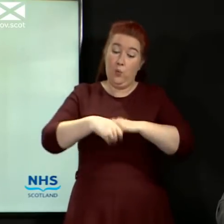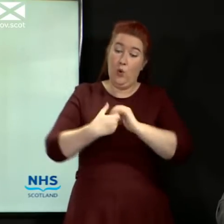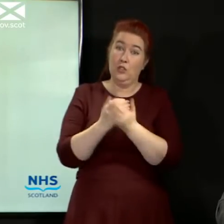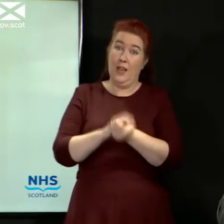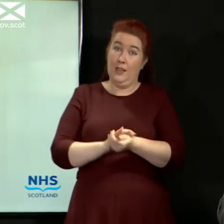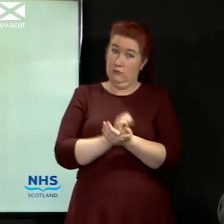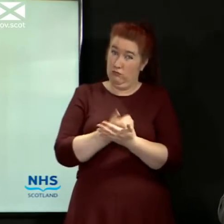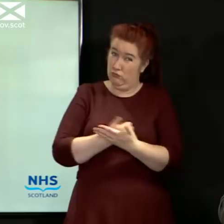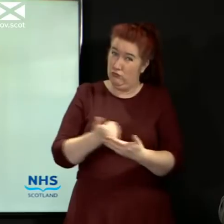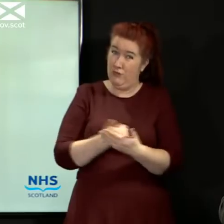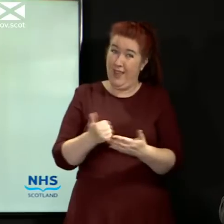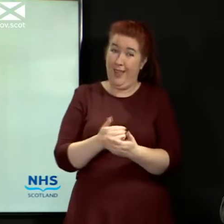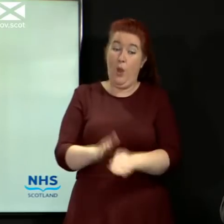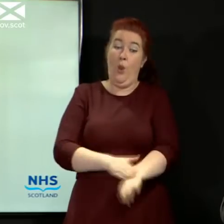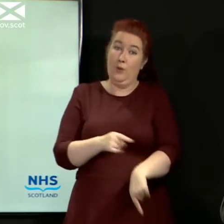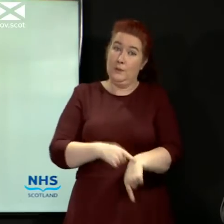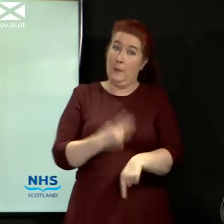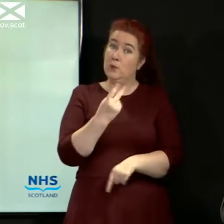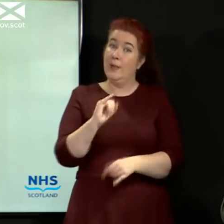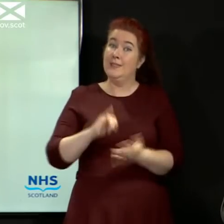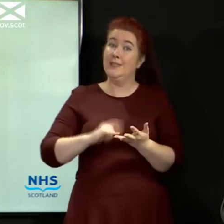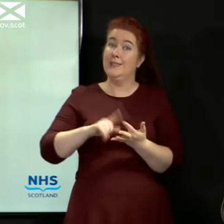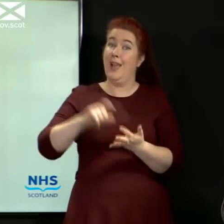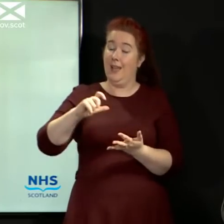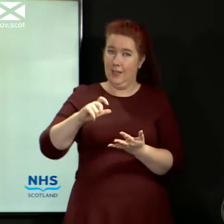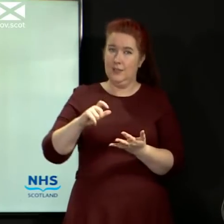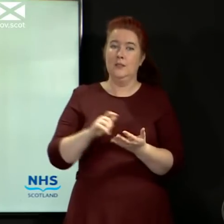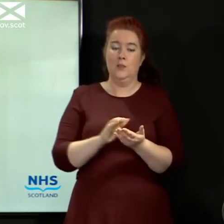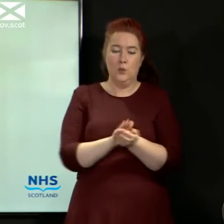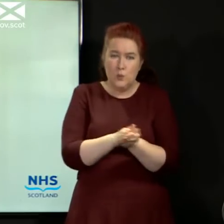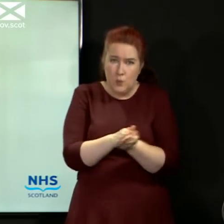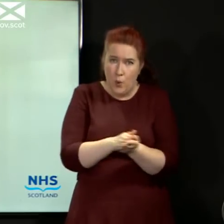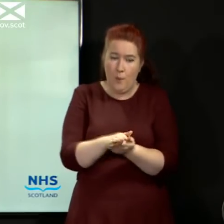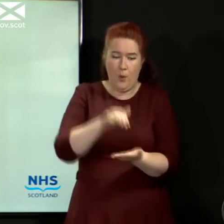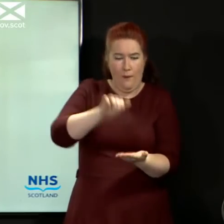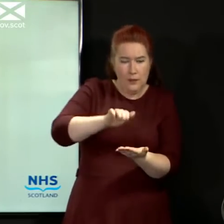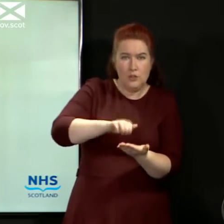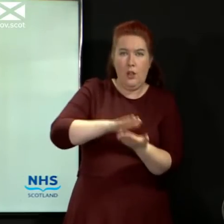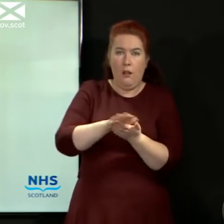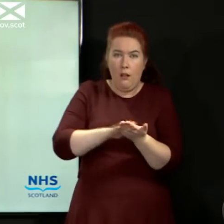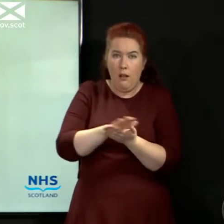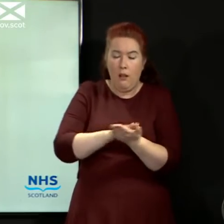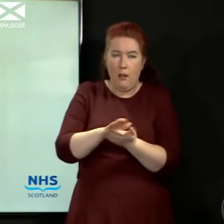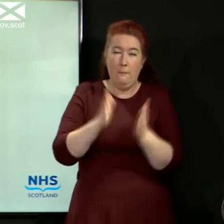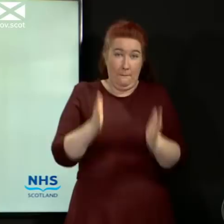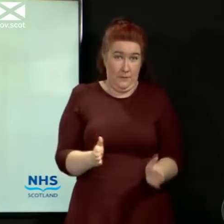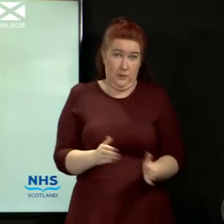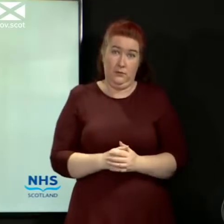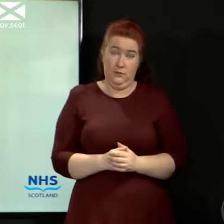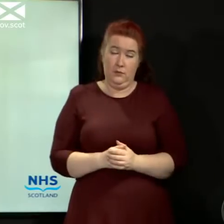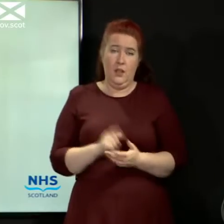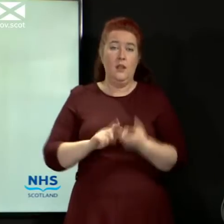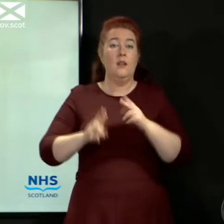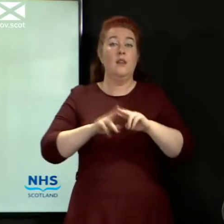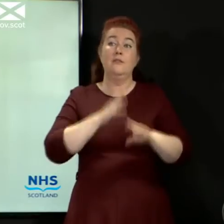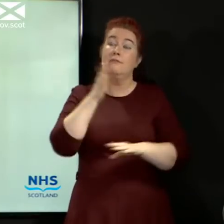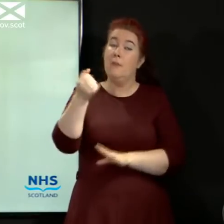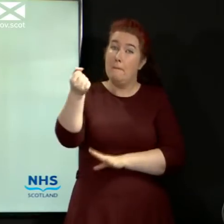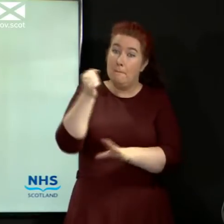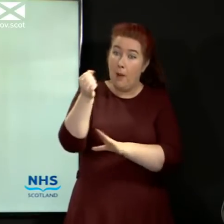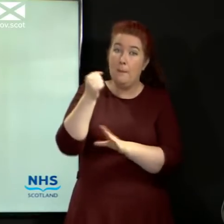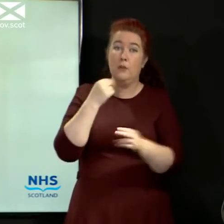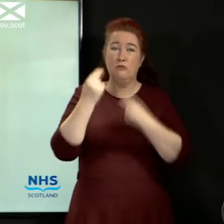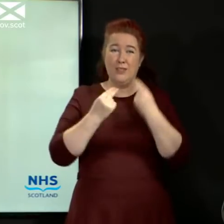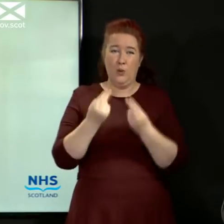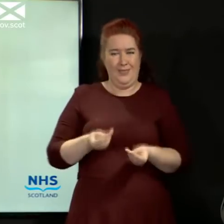for at least 20 seconds using soap and warm water or hand gel. If you do go out to a pub or a restaurant, make sure